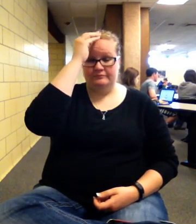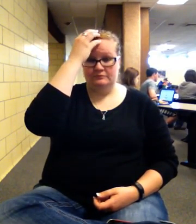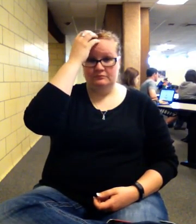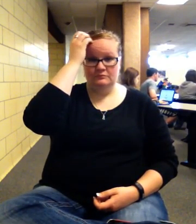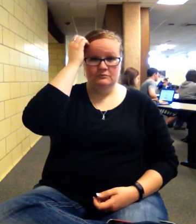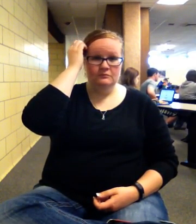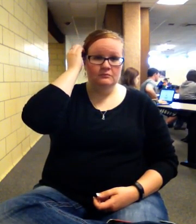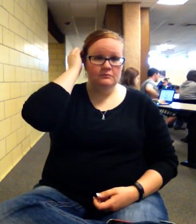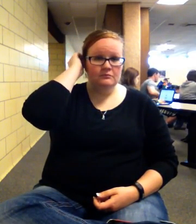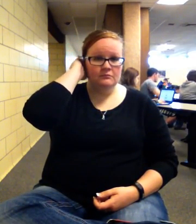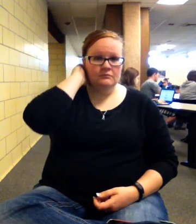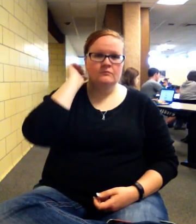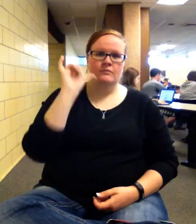So that's why I like that one.